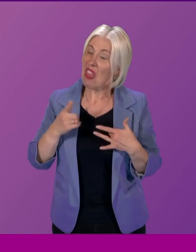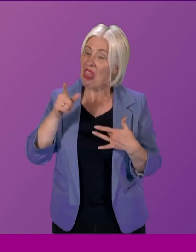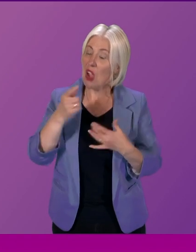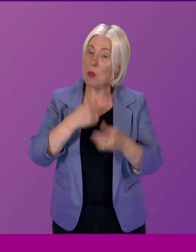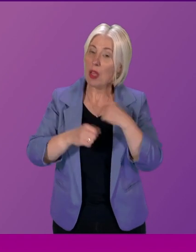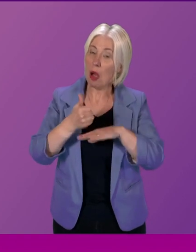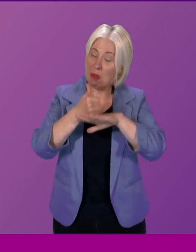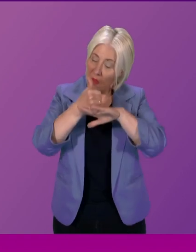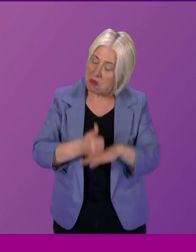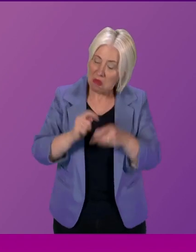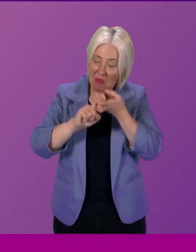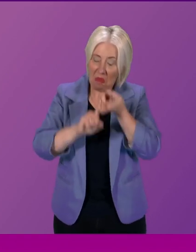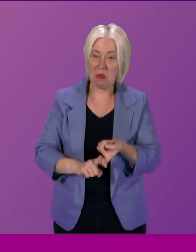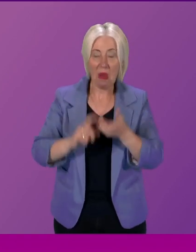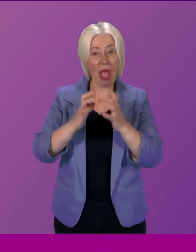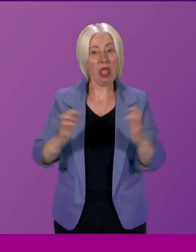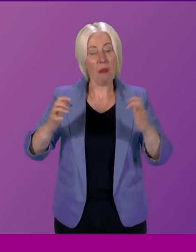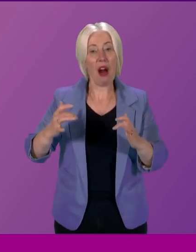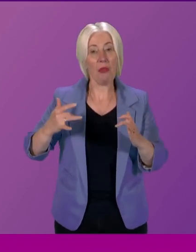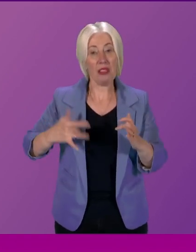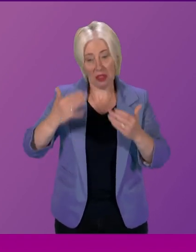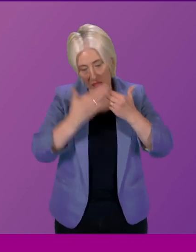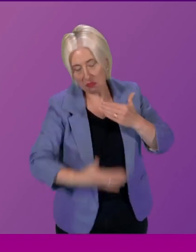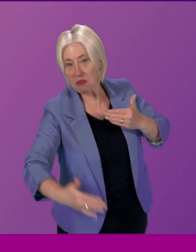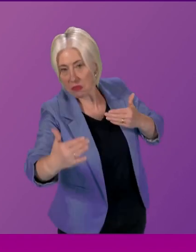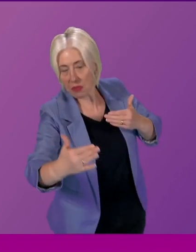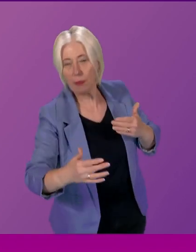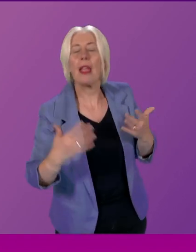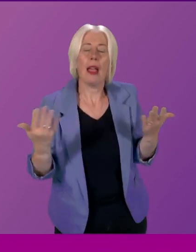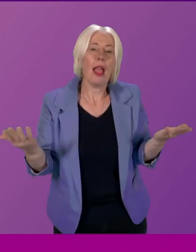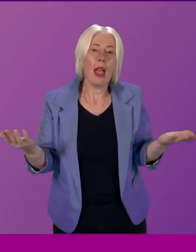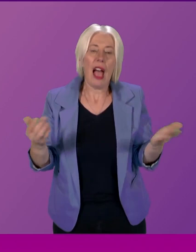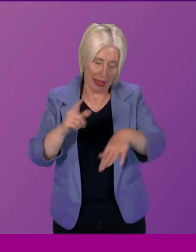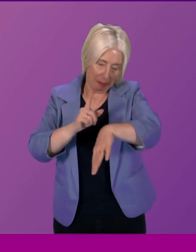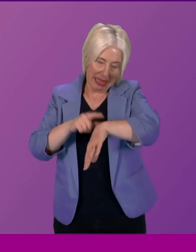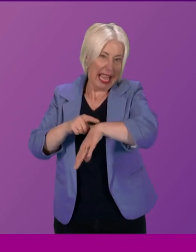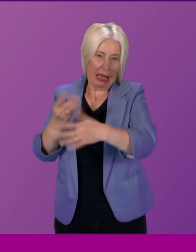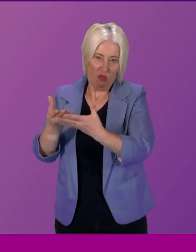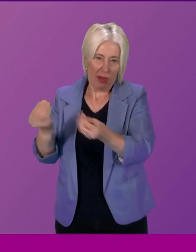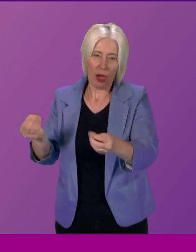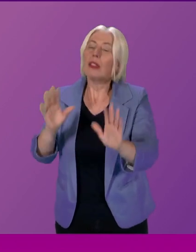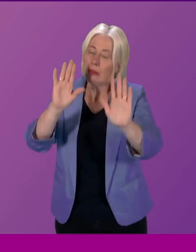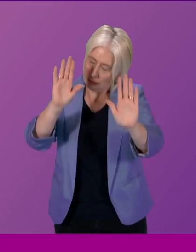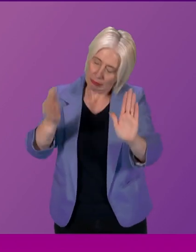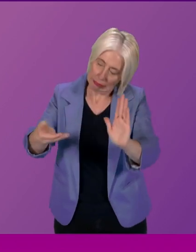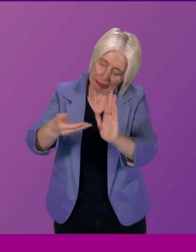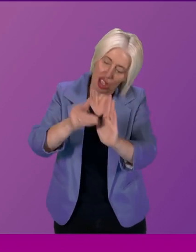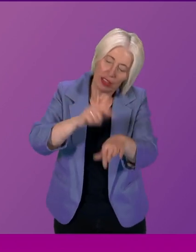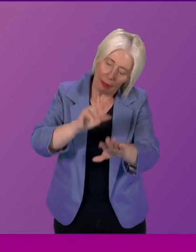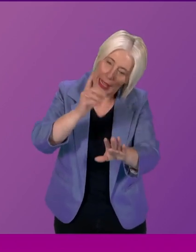into parliamentary life in the Parliaments going forward. There are lots of other issues, but I think I'm out of time, actually. I can give you some more time.